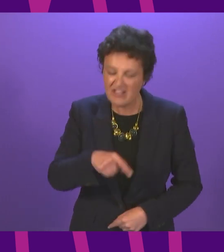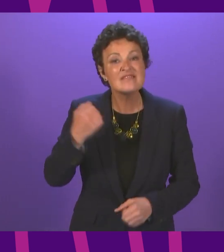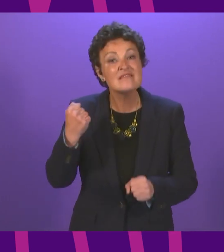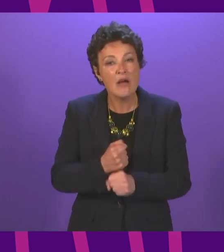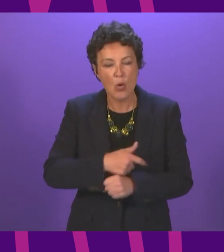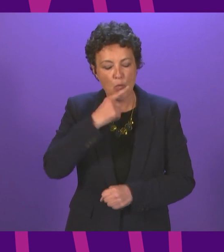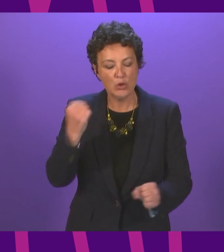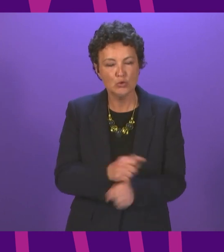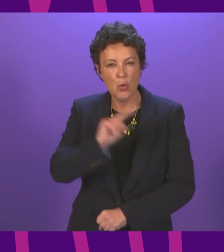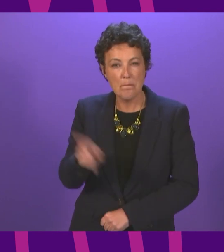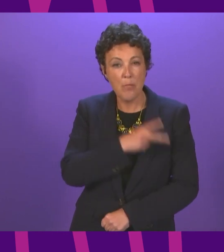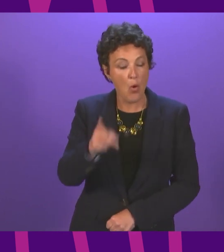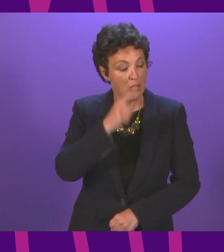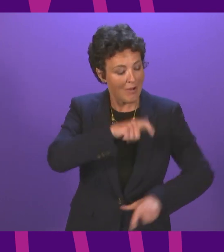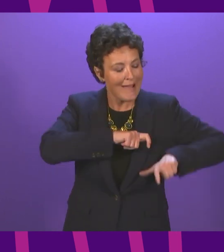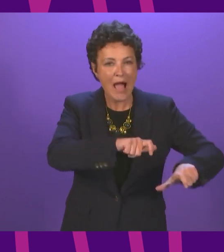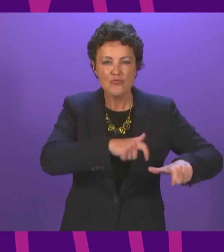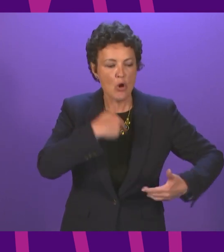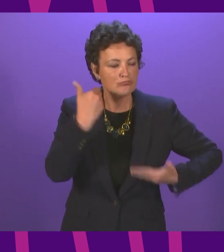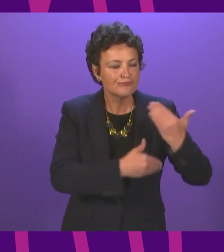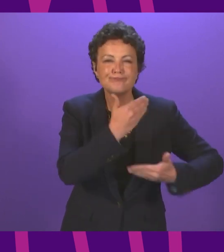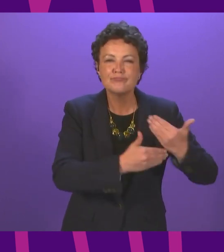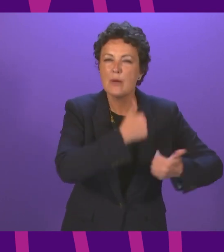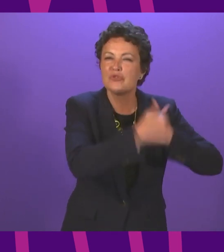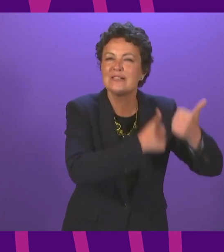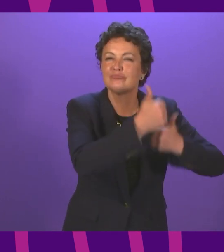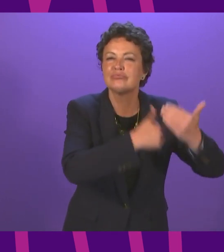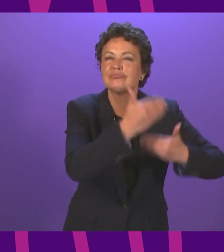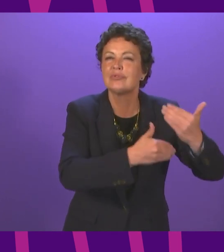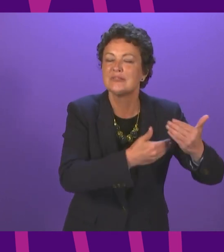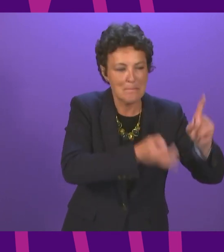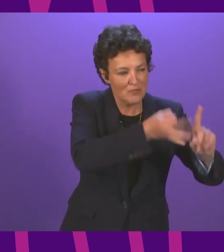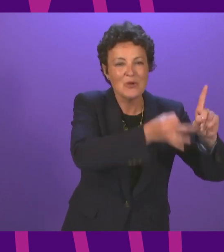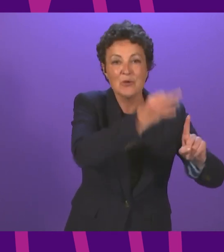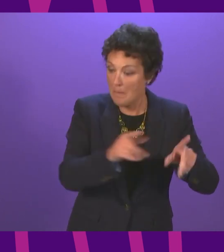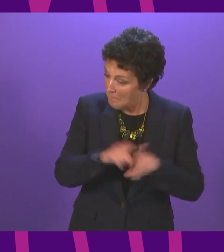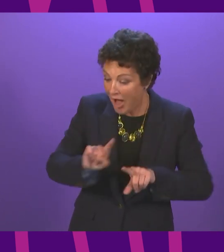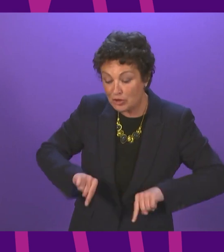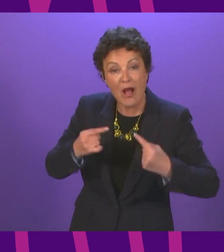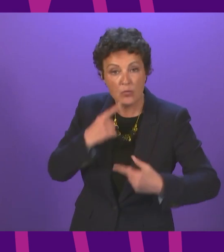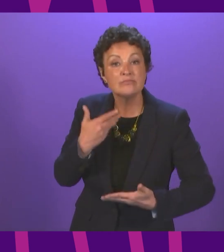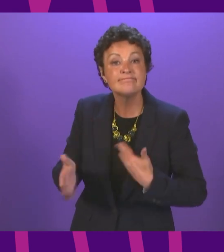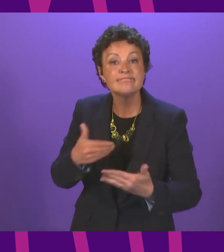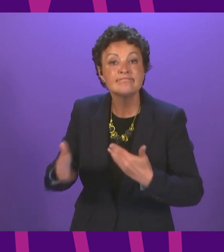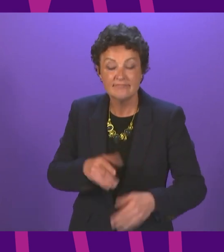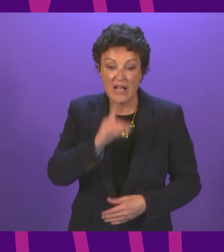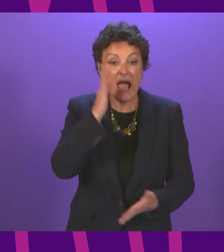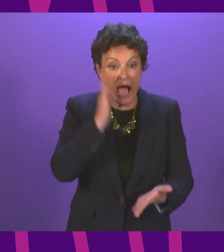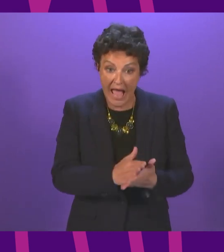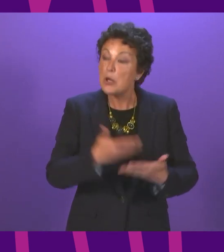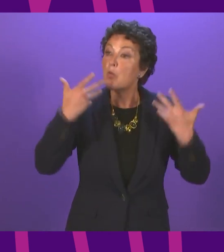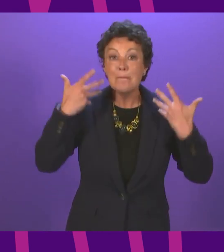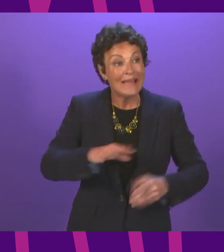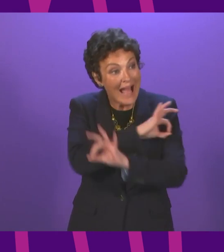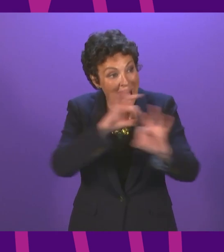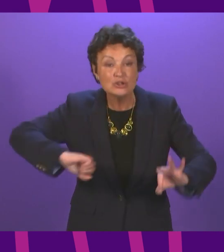to do both. And actually, it that prospectus that we put before the Scottish people just a few weeks ago, and we are roundly re-elected to deliver